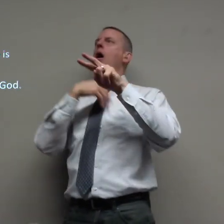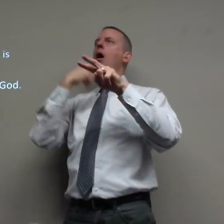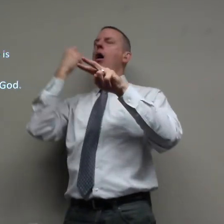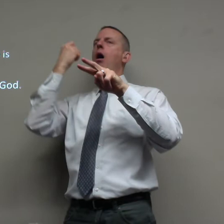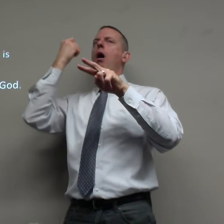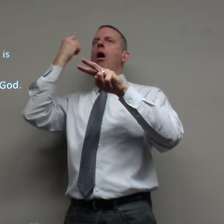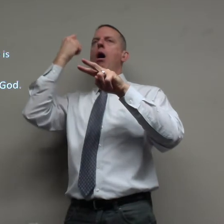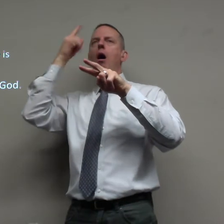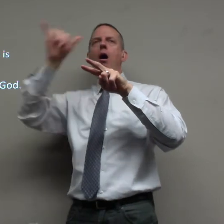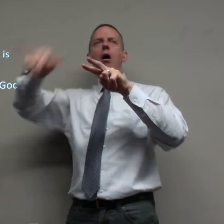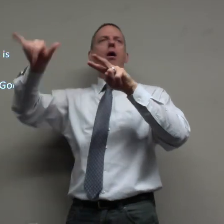of me